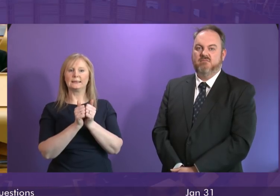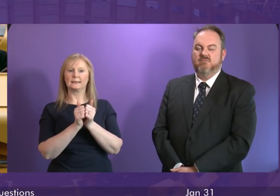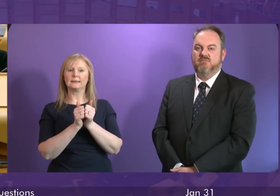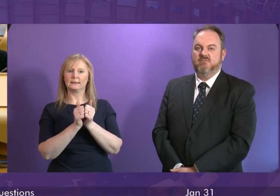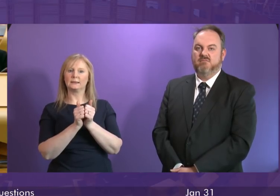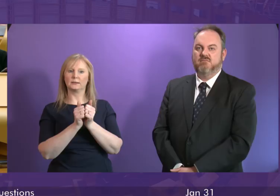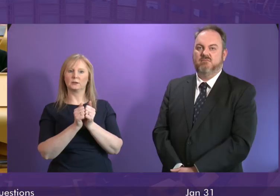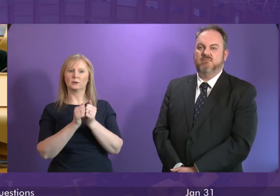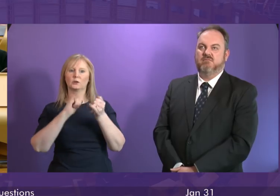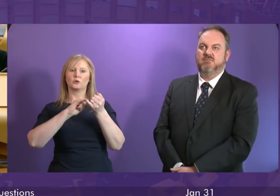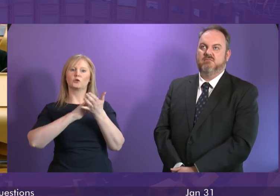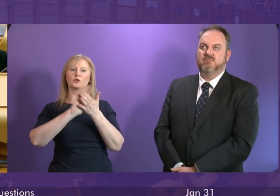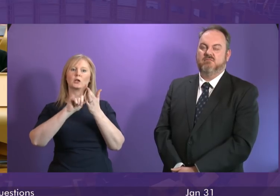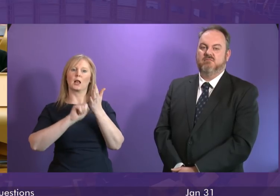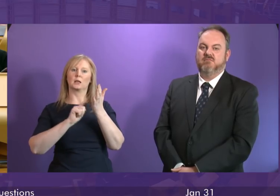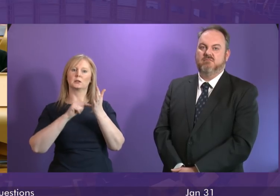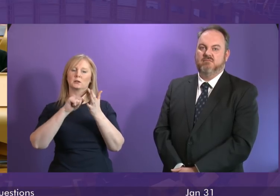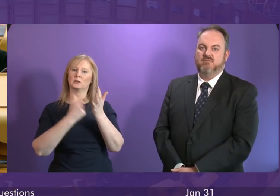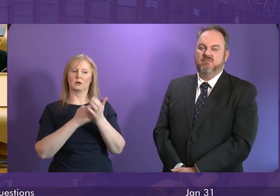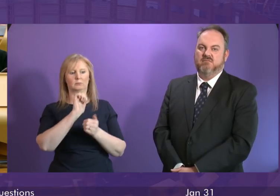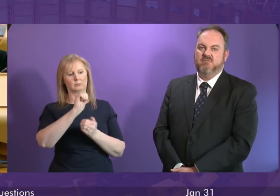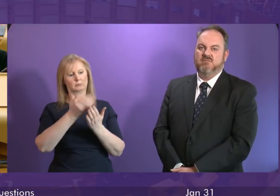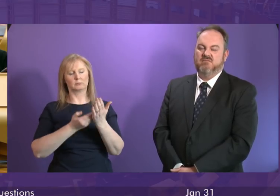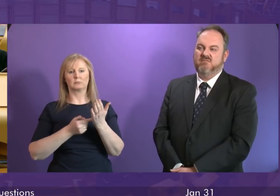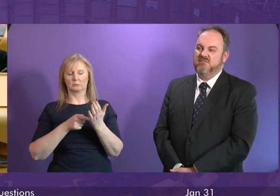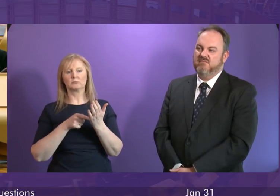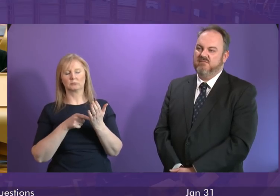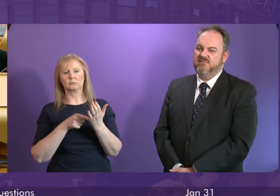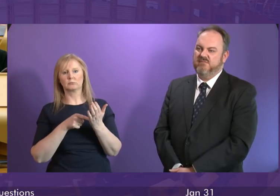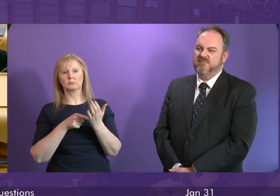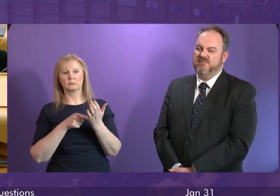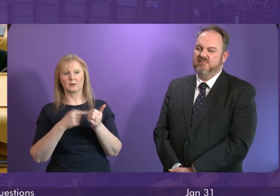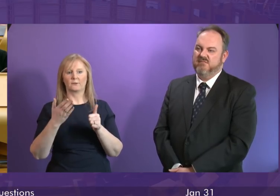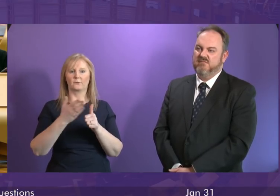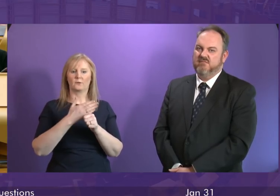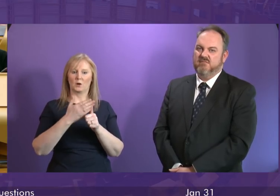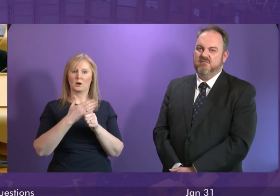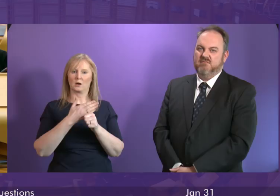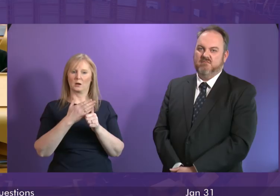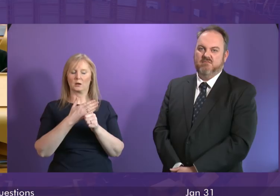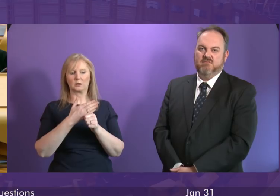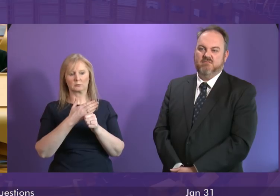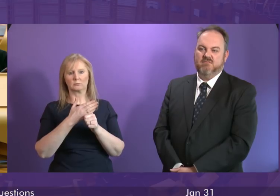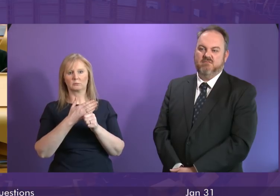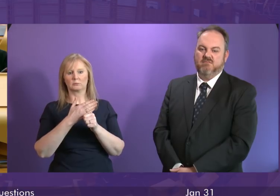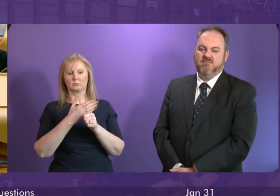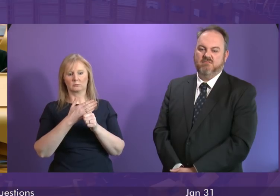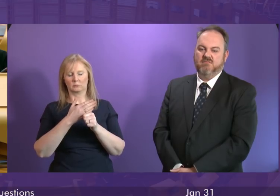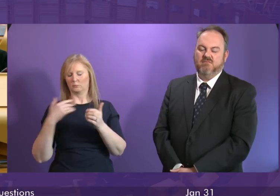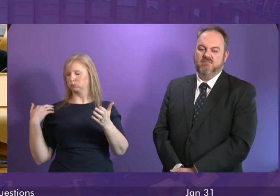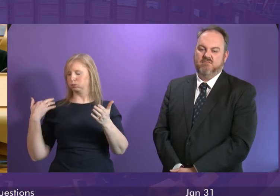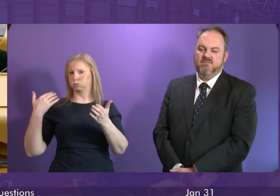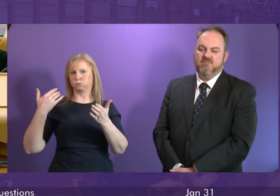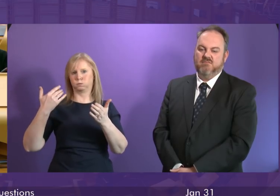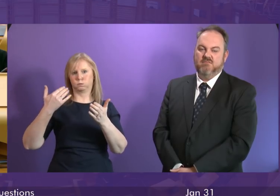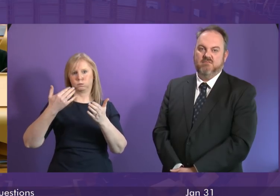with Shelter's sentiments here. think in order to provide firstly the context the long term trend shows